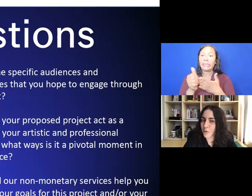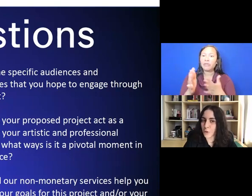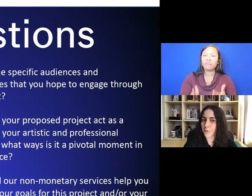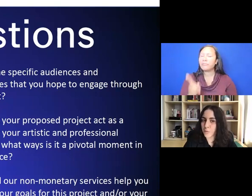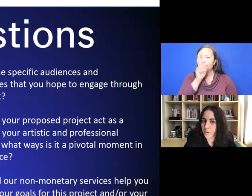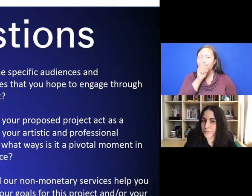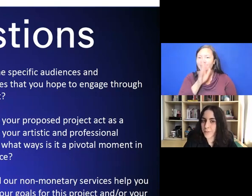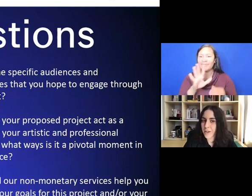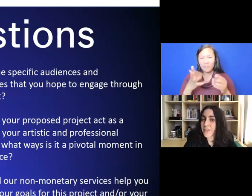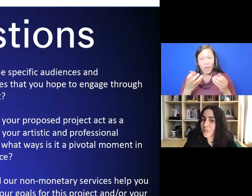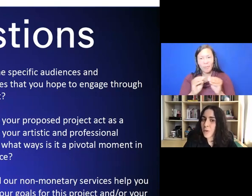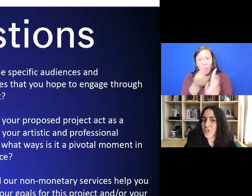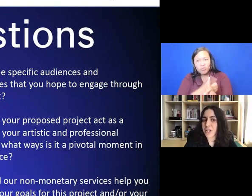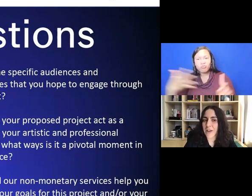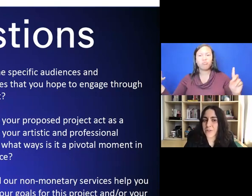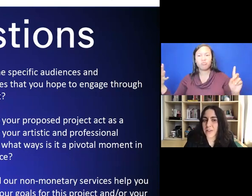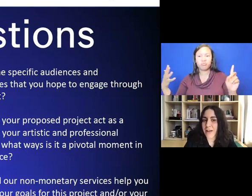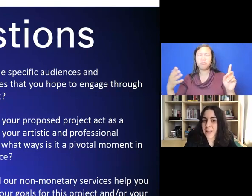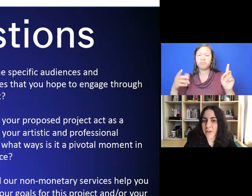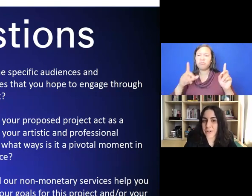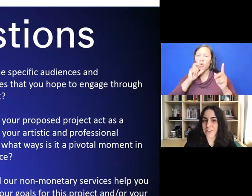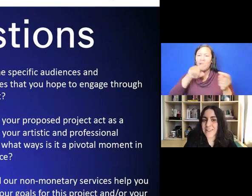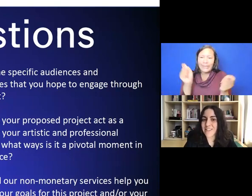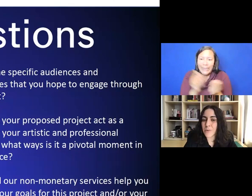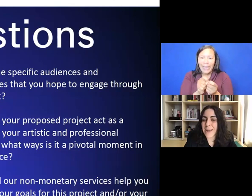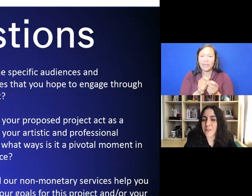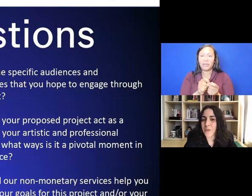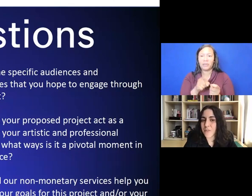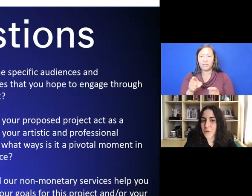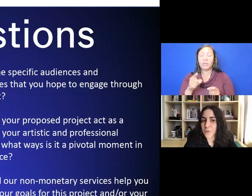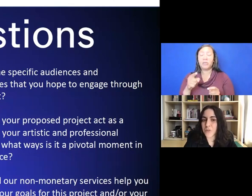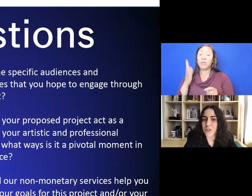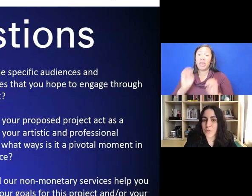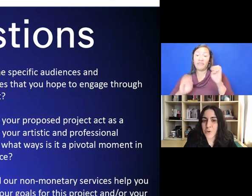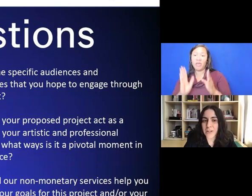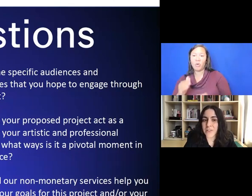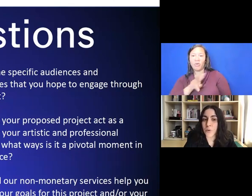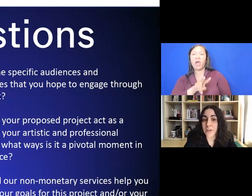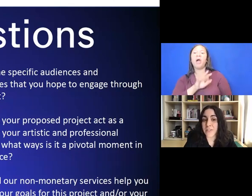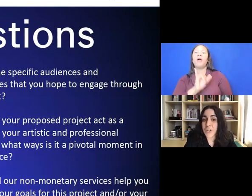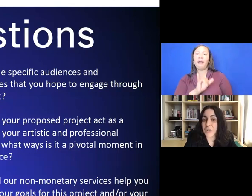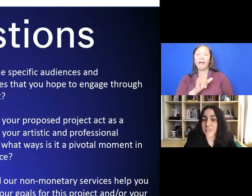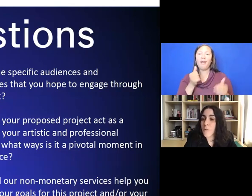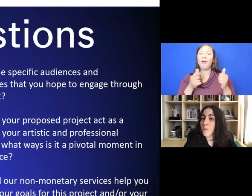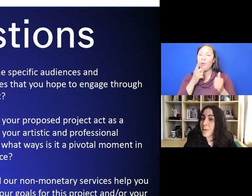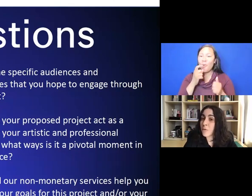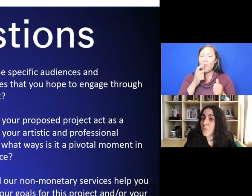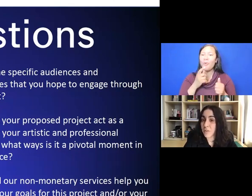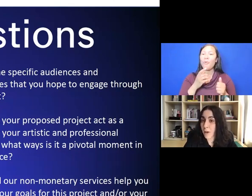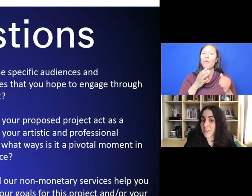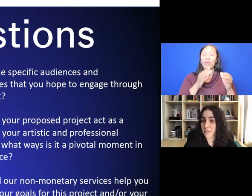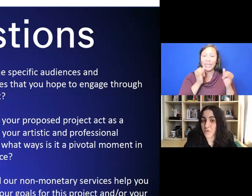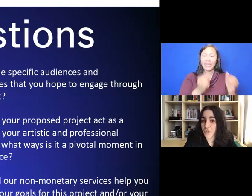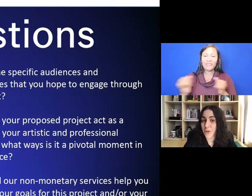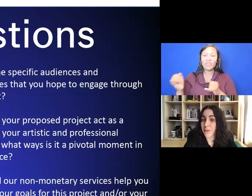is your work for? This question allows evaluators to see what kinds of individuals, communities, or organizations would be most